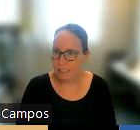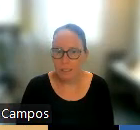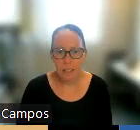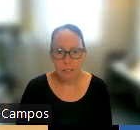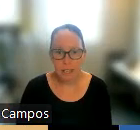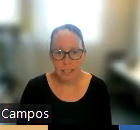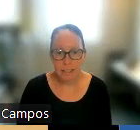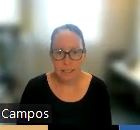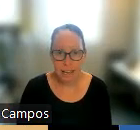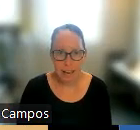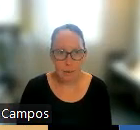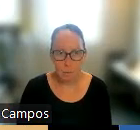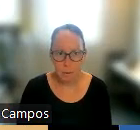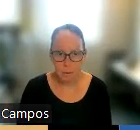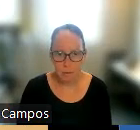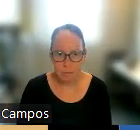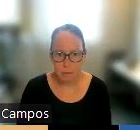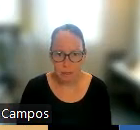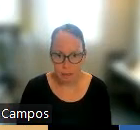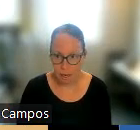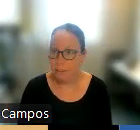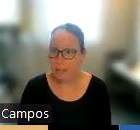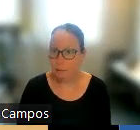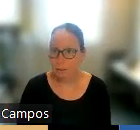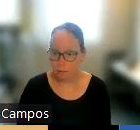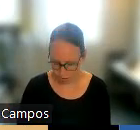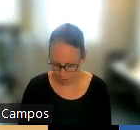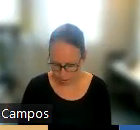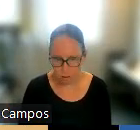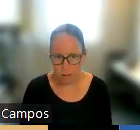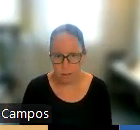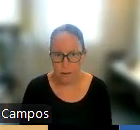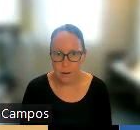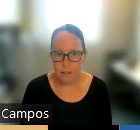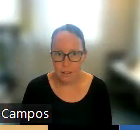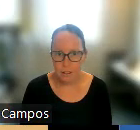so I really have liked this app and this app is free.